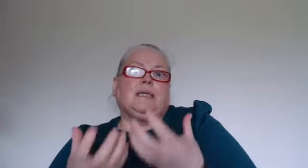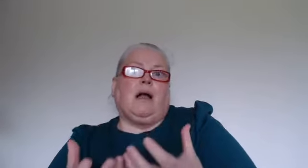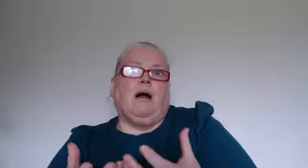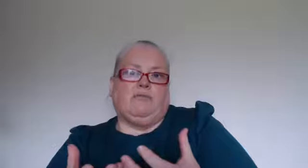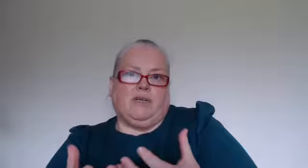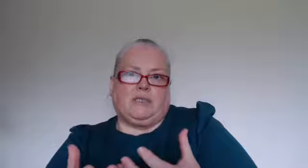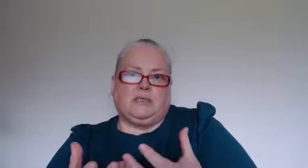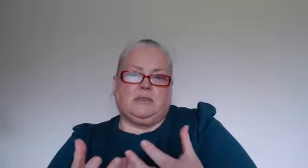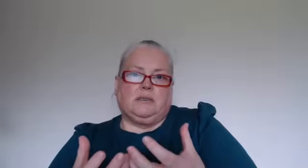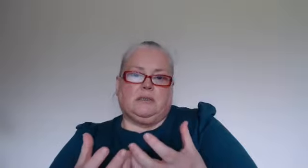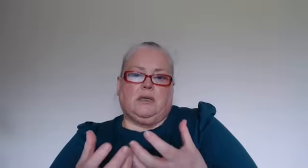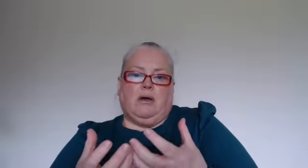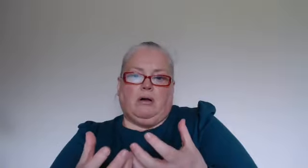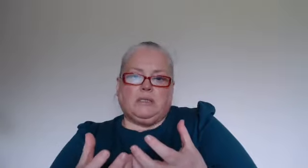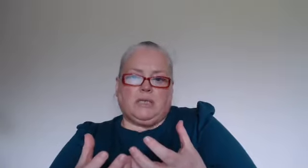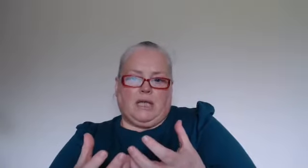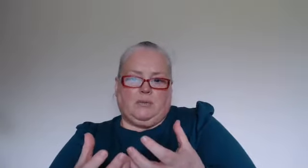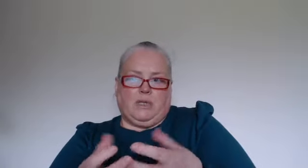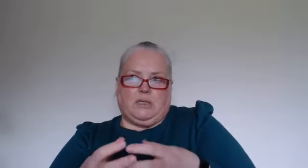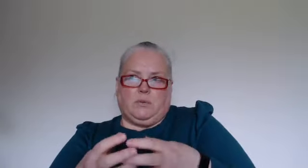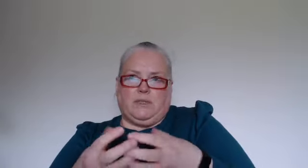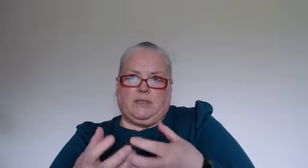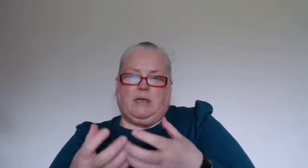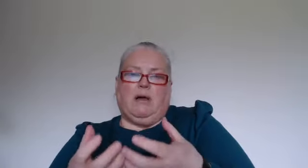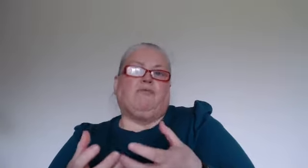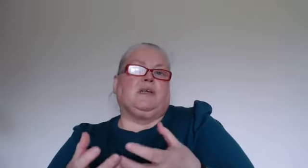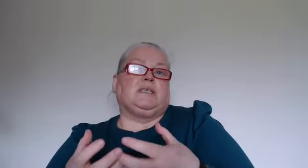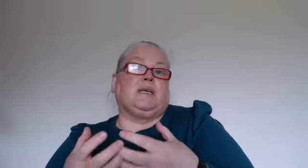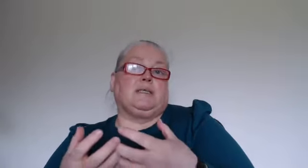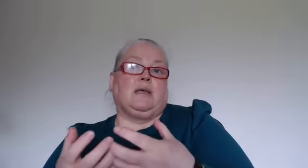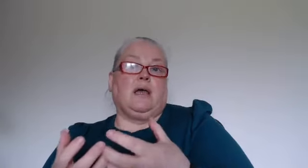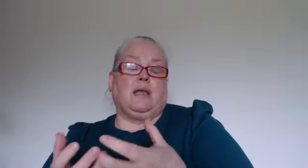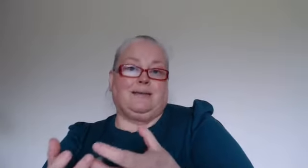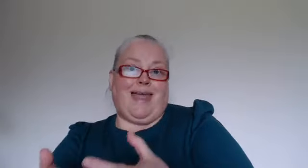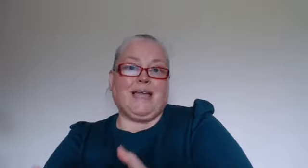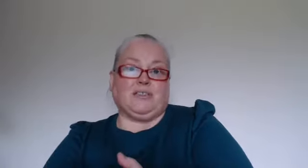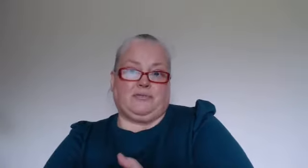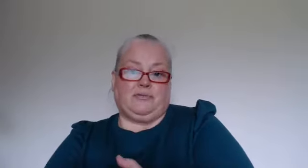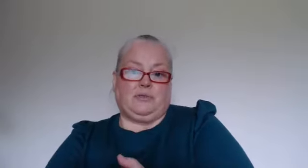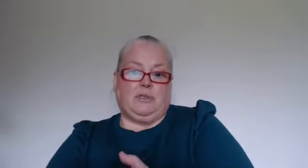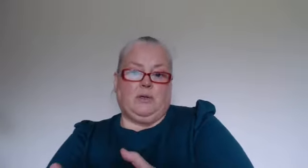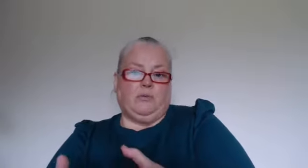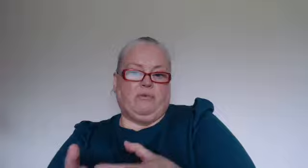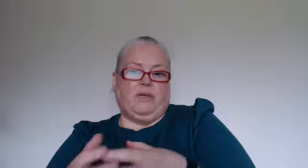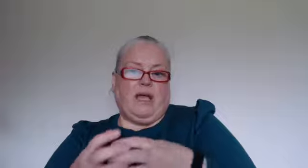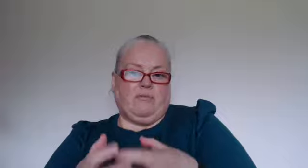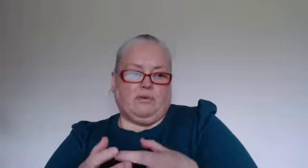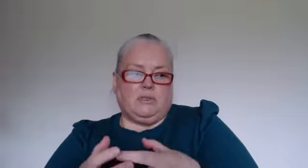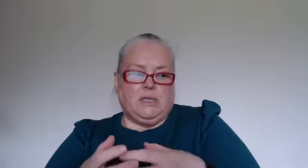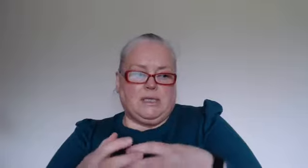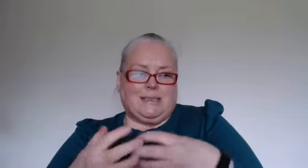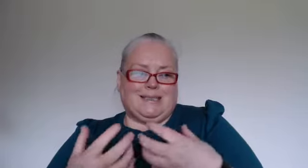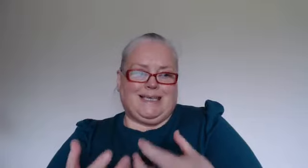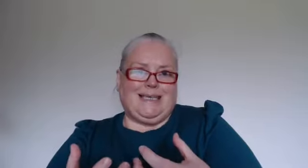conflict altogether because we see conflict as negative. We've only ever seen